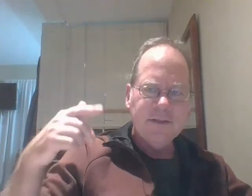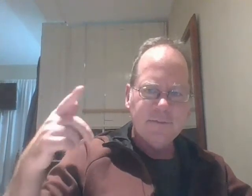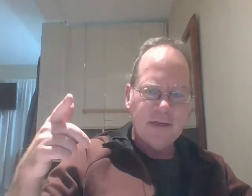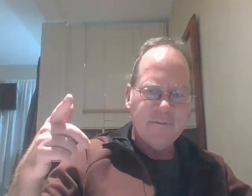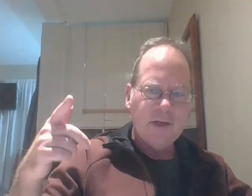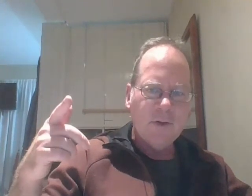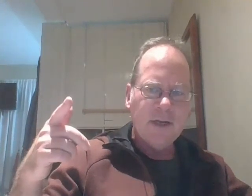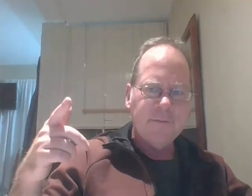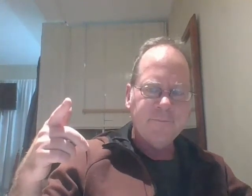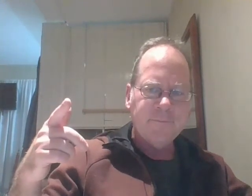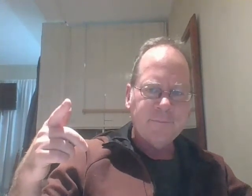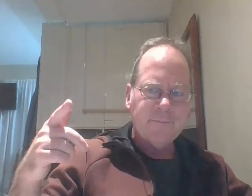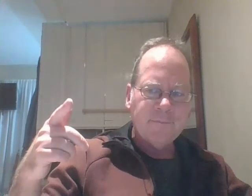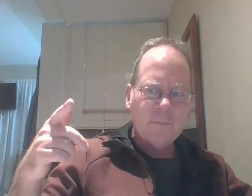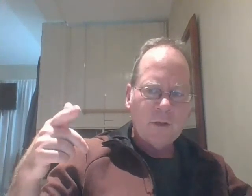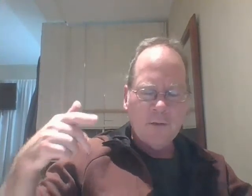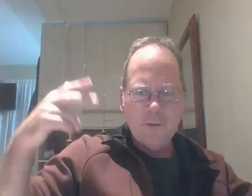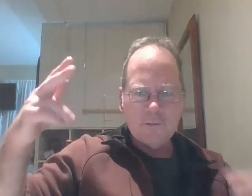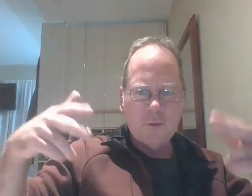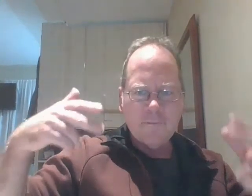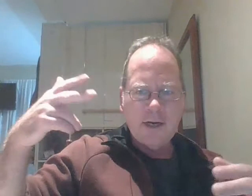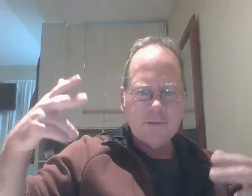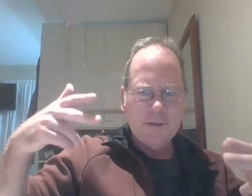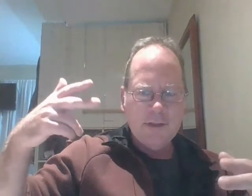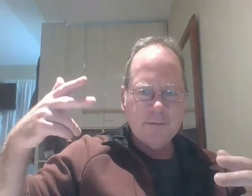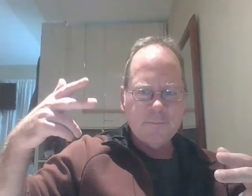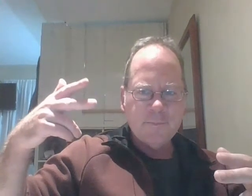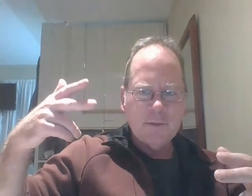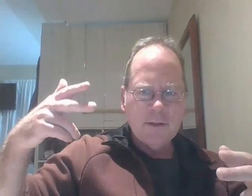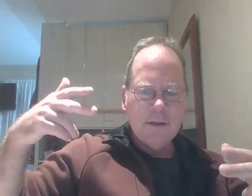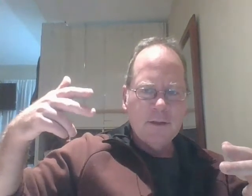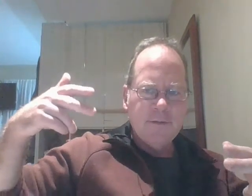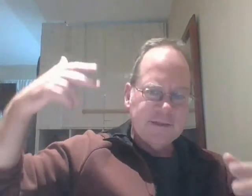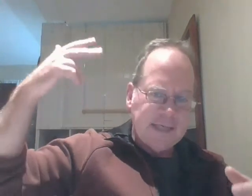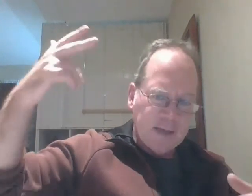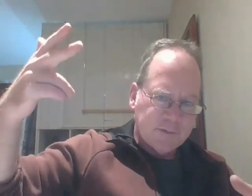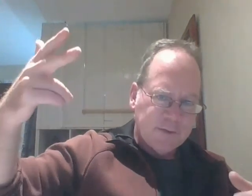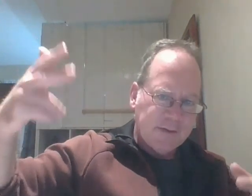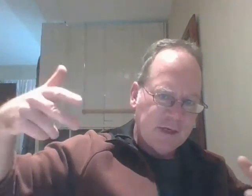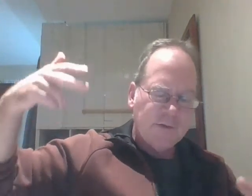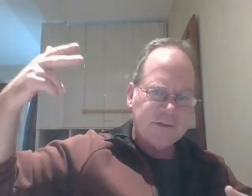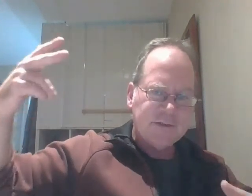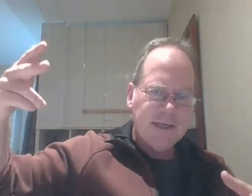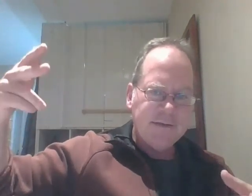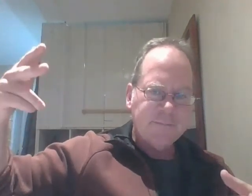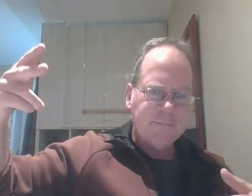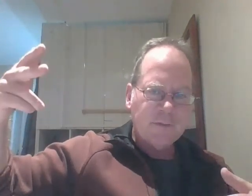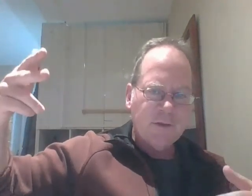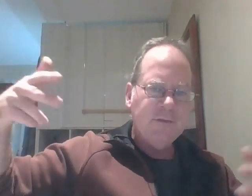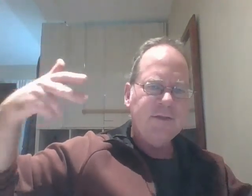made a video on on all this coronavirus where the establishment the government just saying you need to do